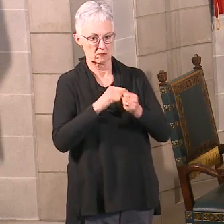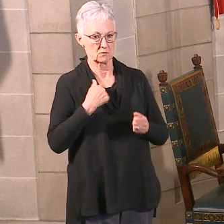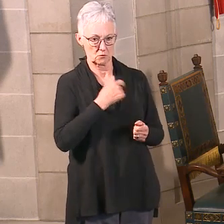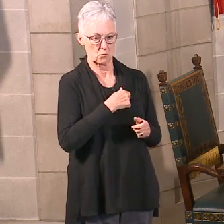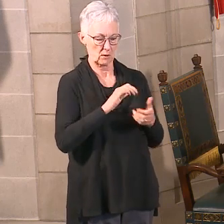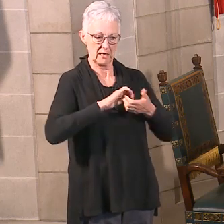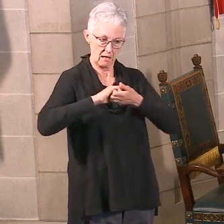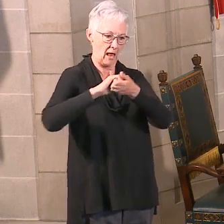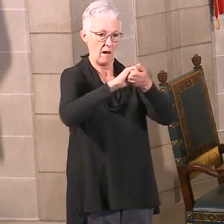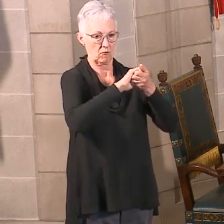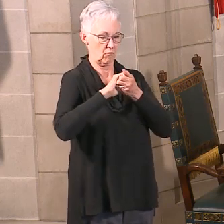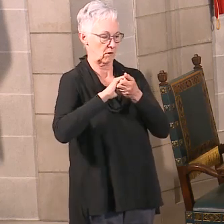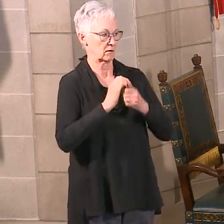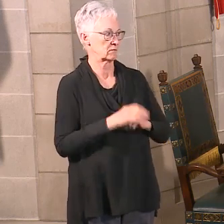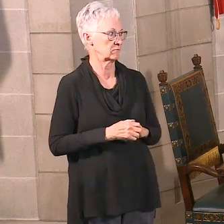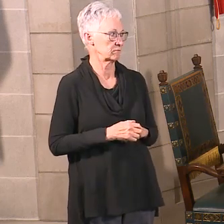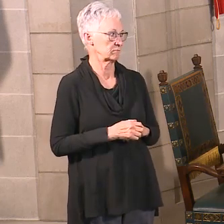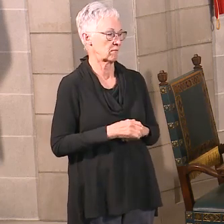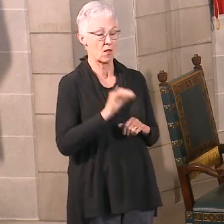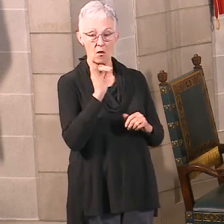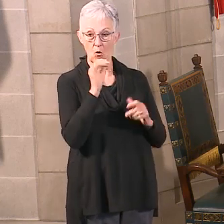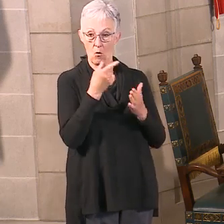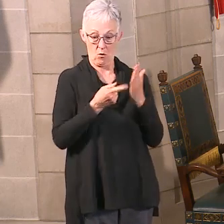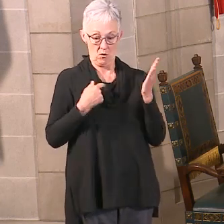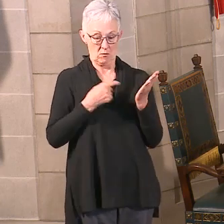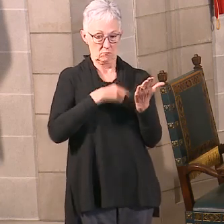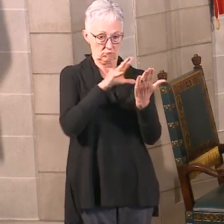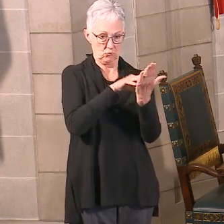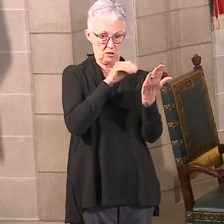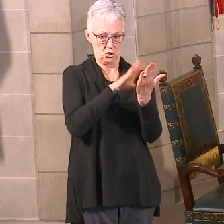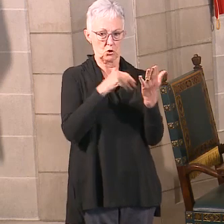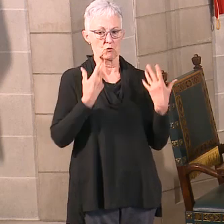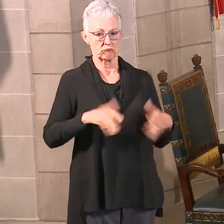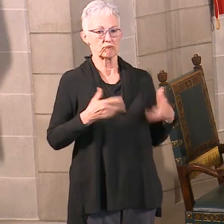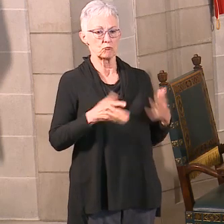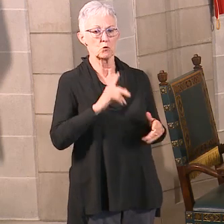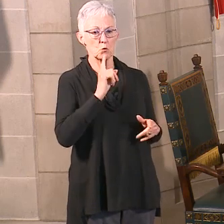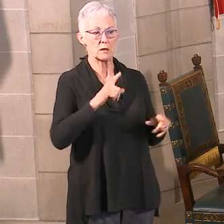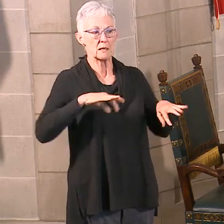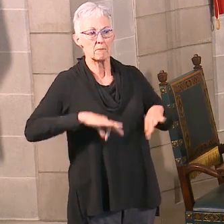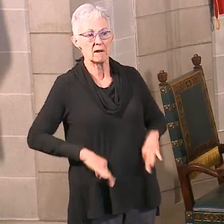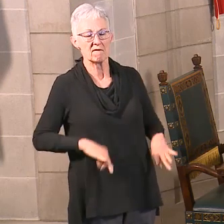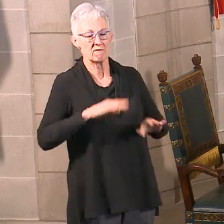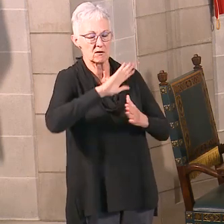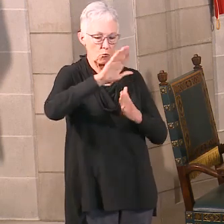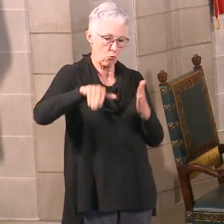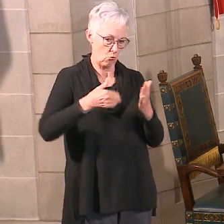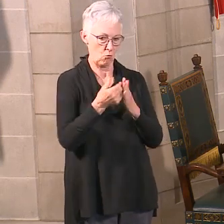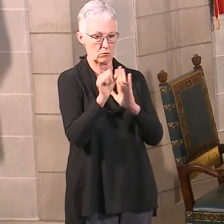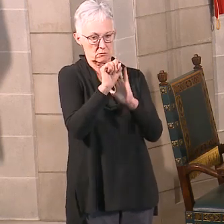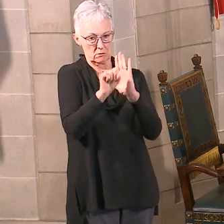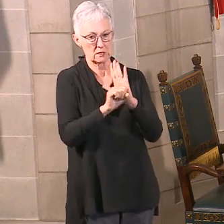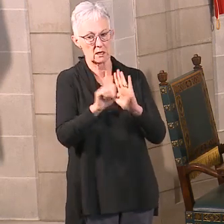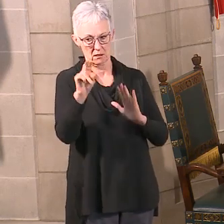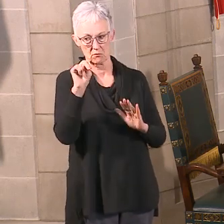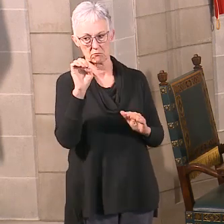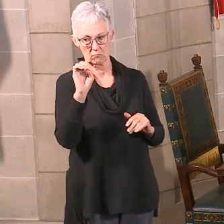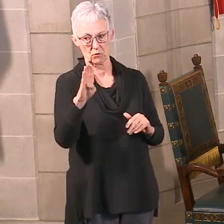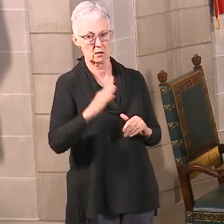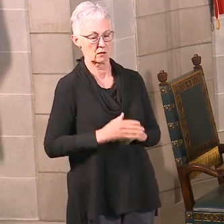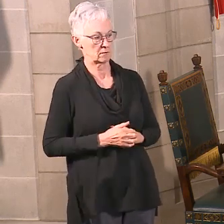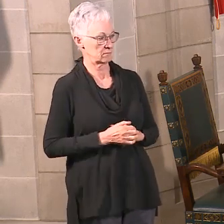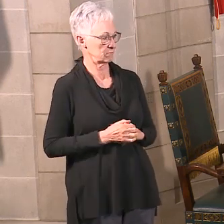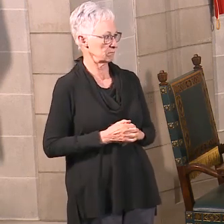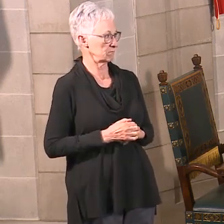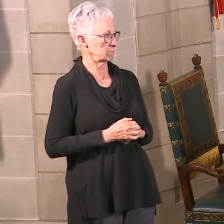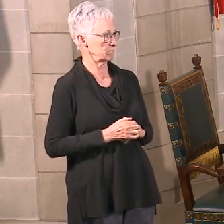learned can benefit the entire state. So both our rural and urban partners will benefit. So you